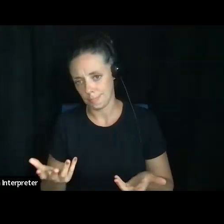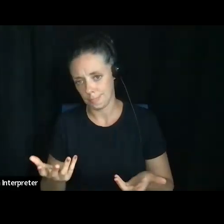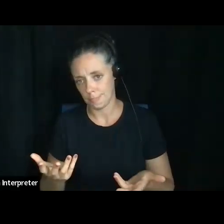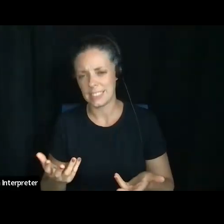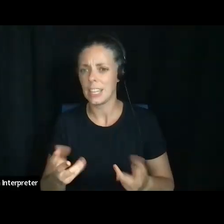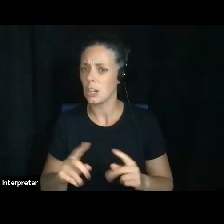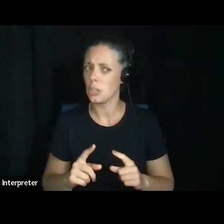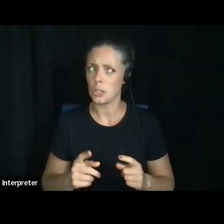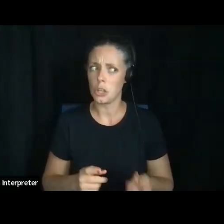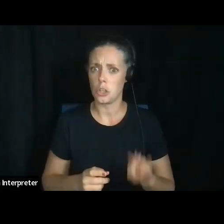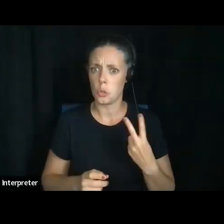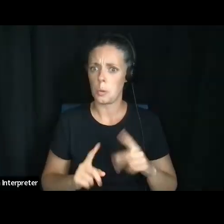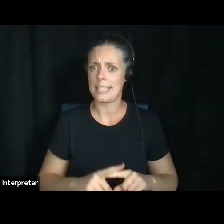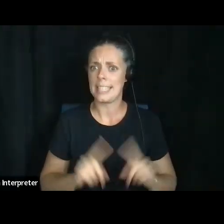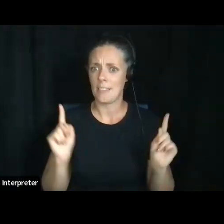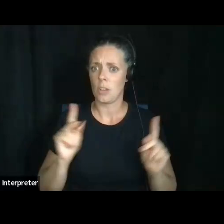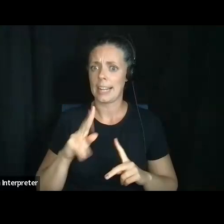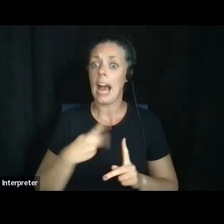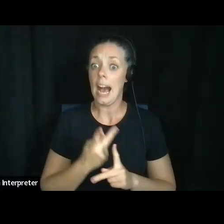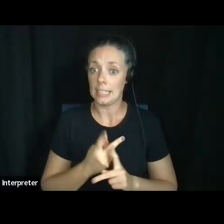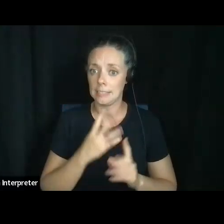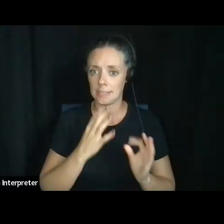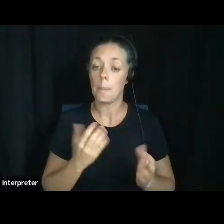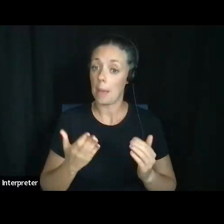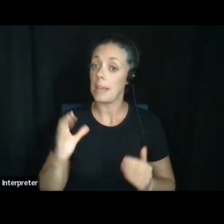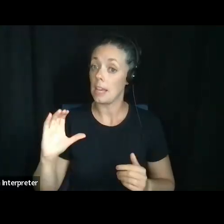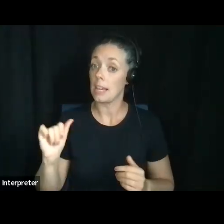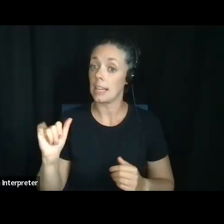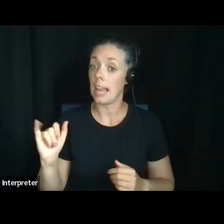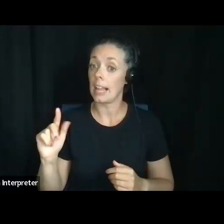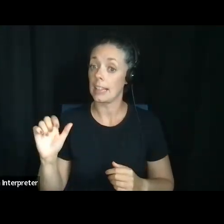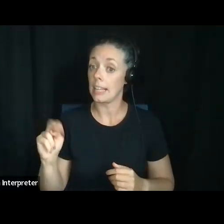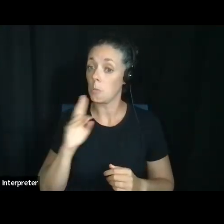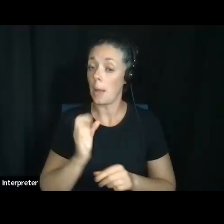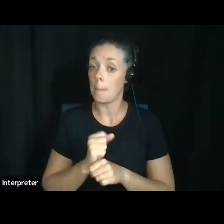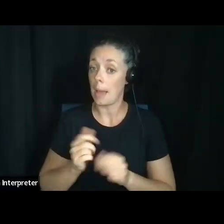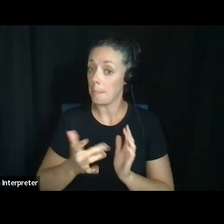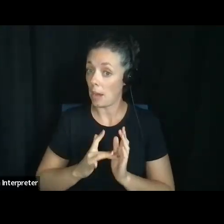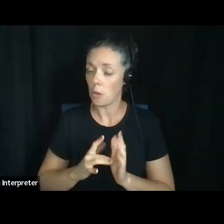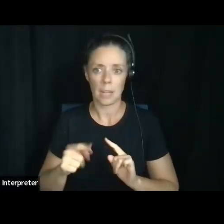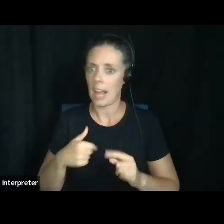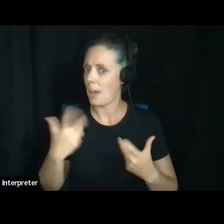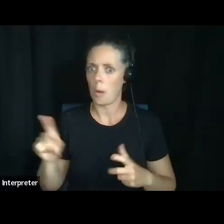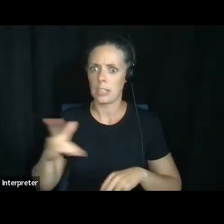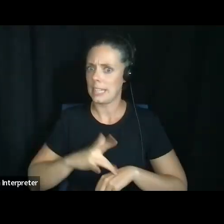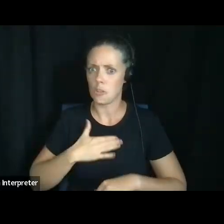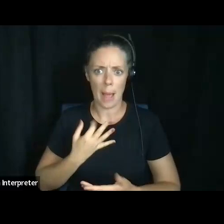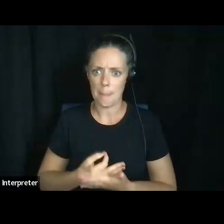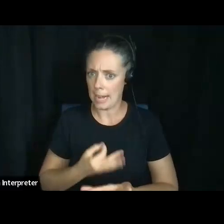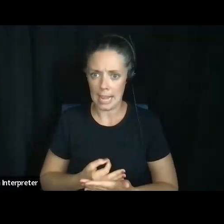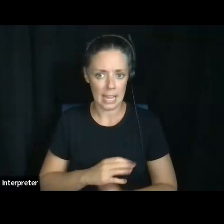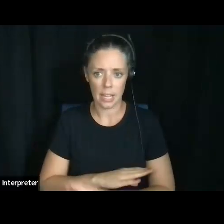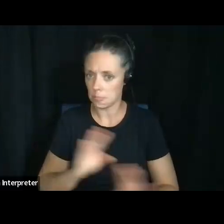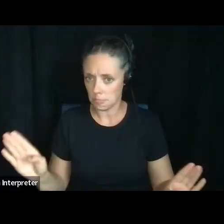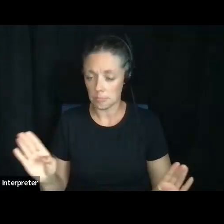are two very different types of decisions. I may trust Caitlin to make my medical decisions, but I don't want her anywhere near my money. So I may